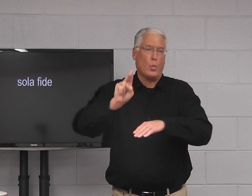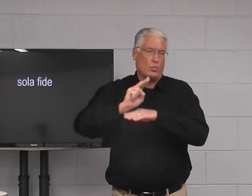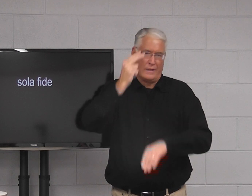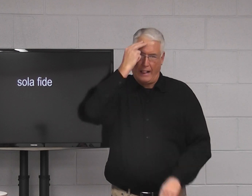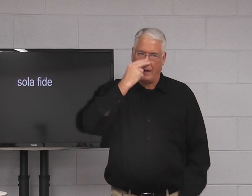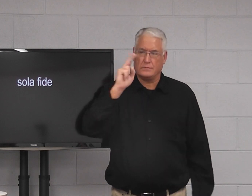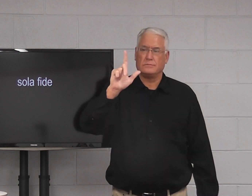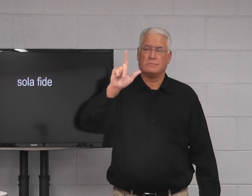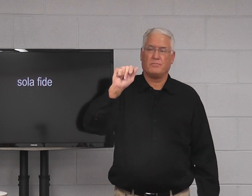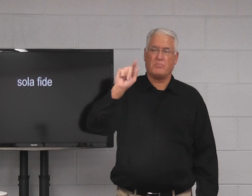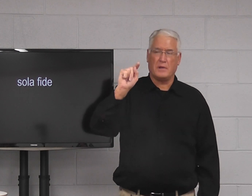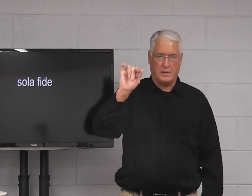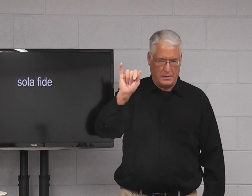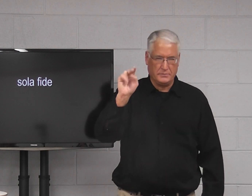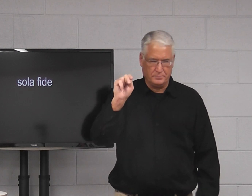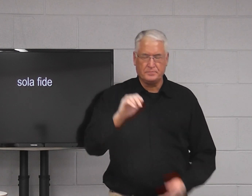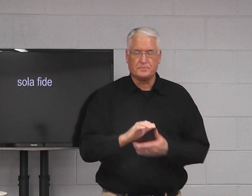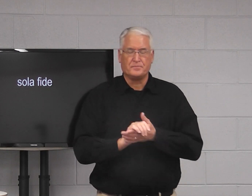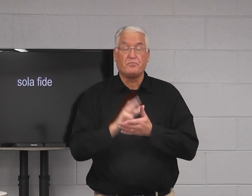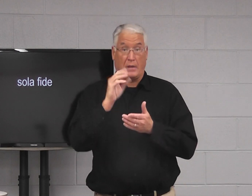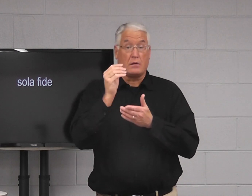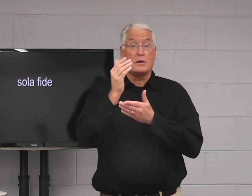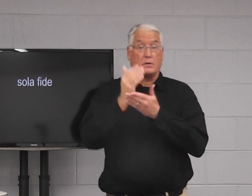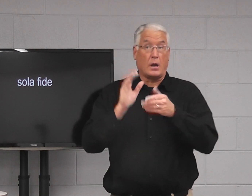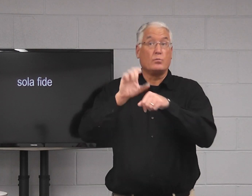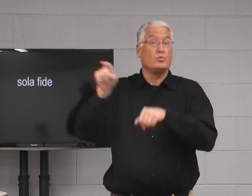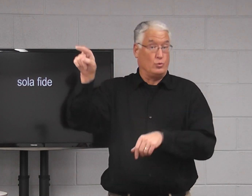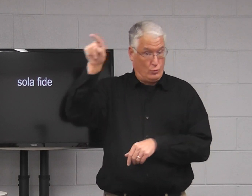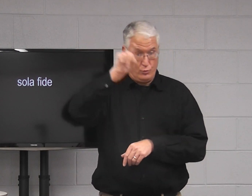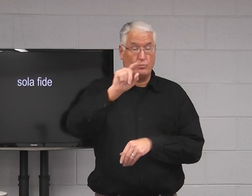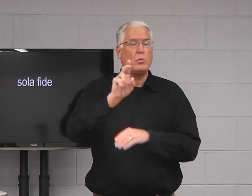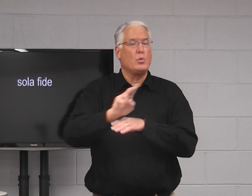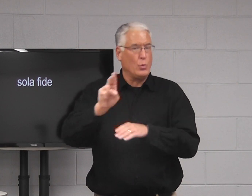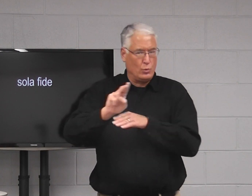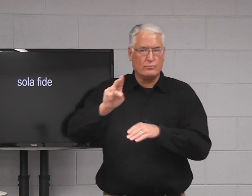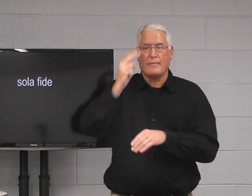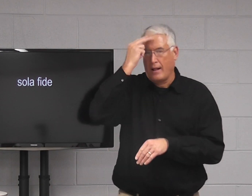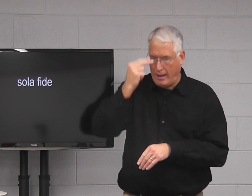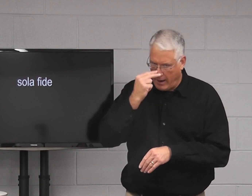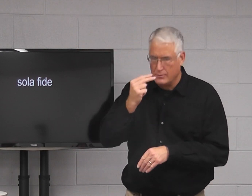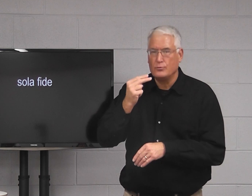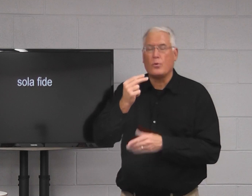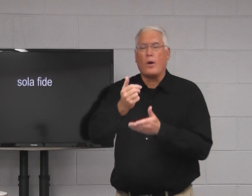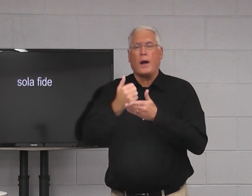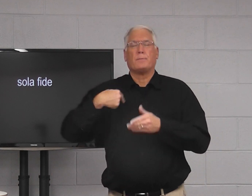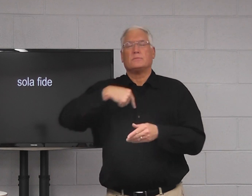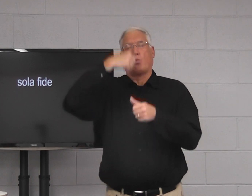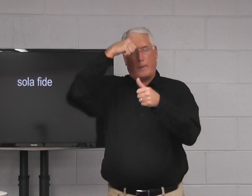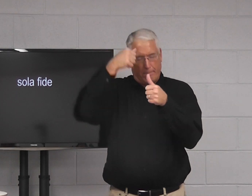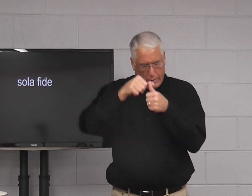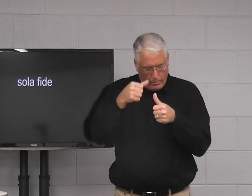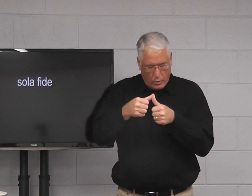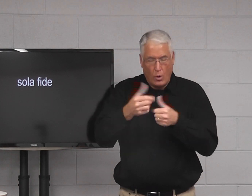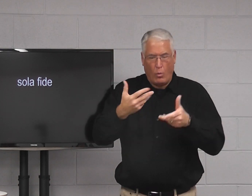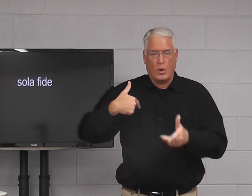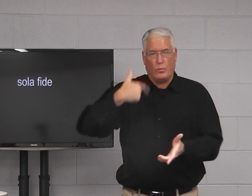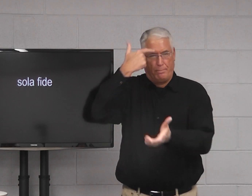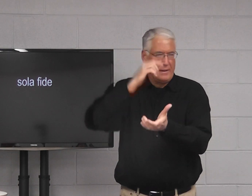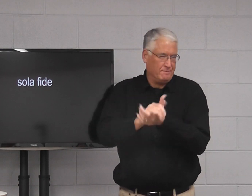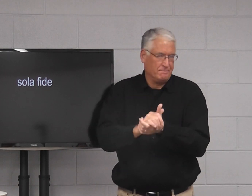ago used Catholic Latin. Or the Catholics used Latin. And it helps us to remember